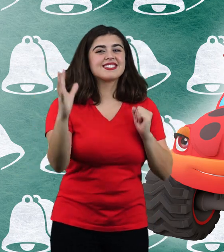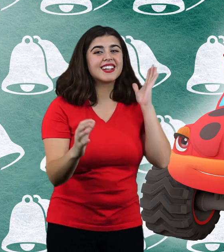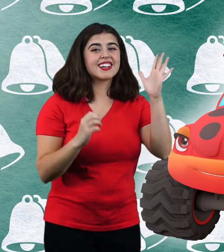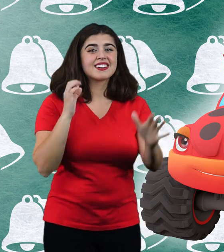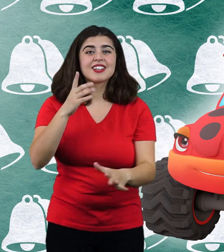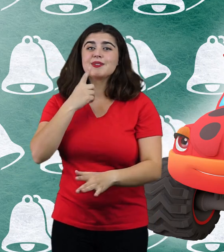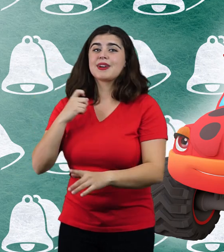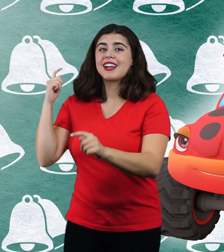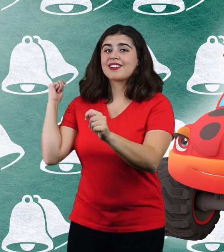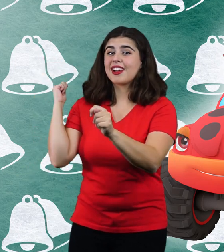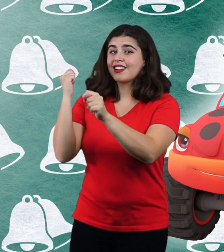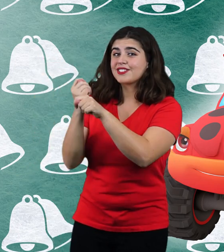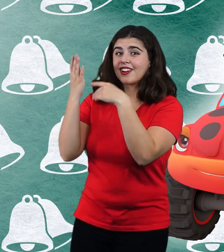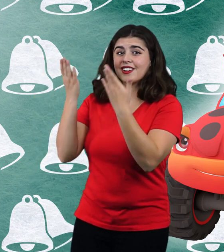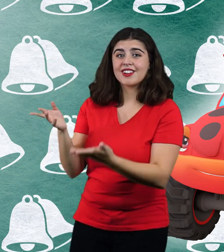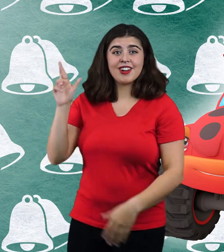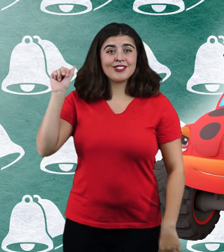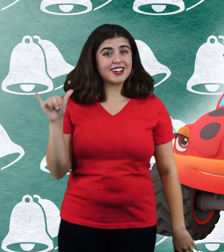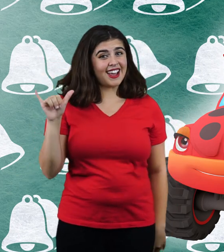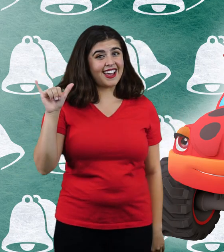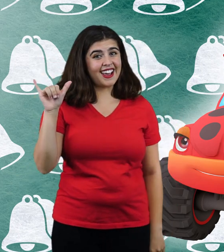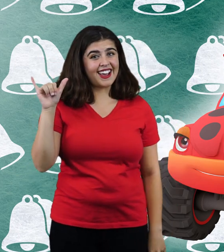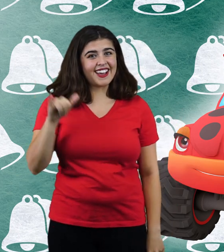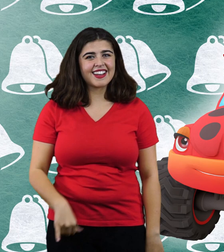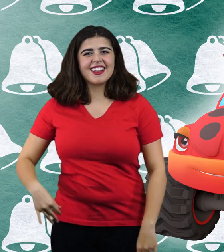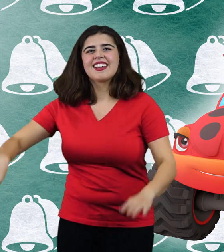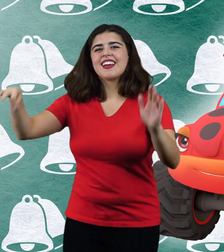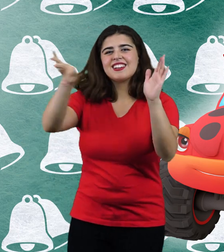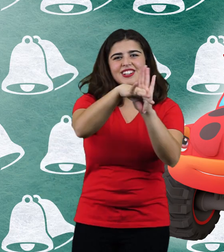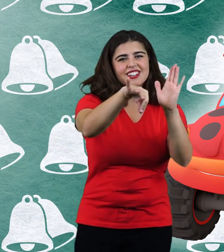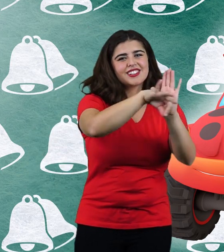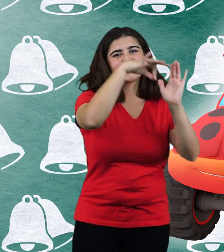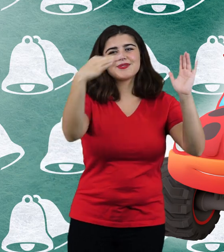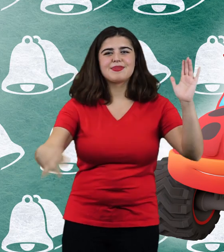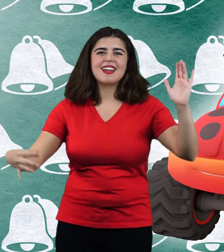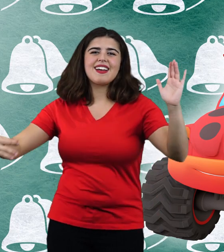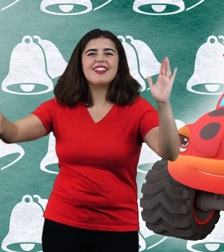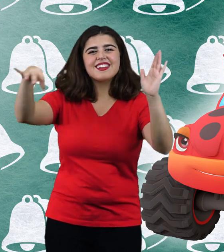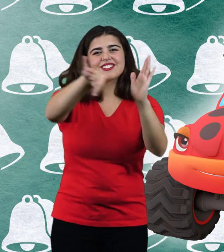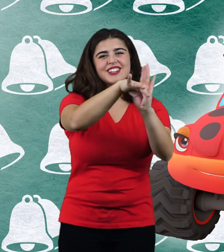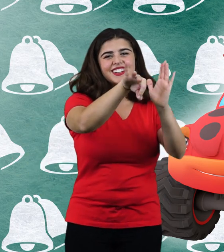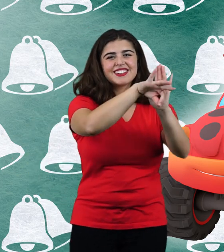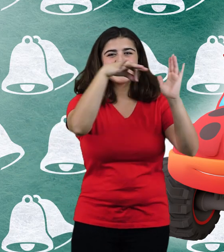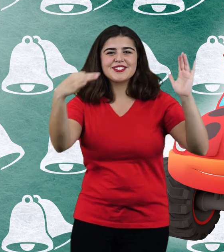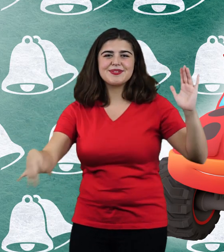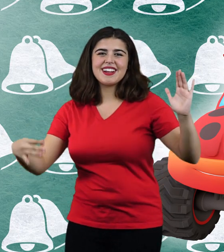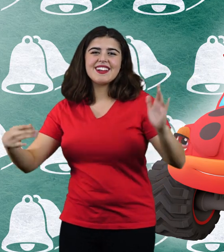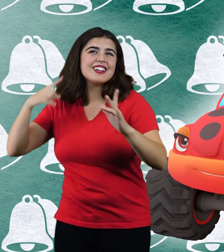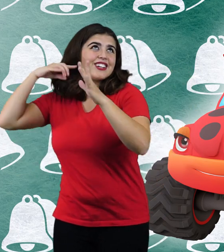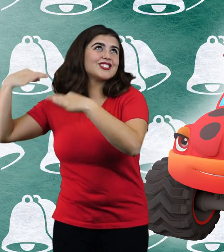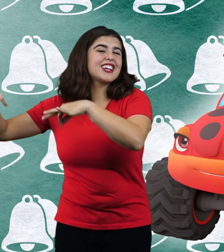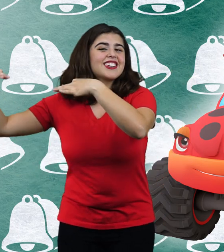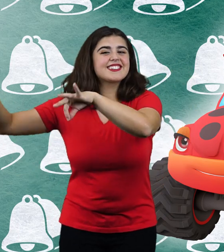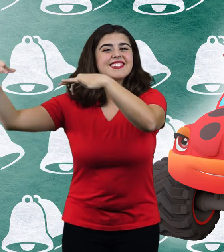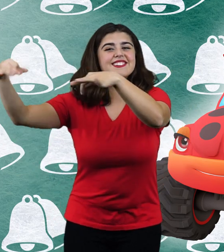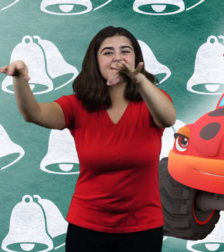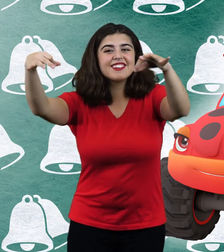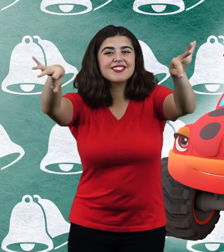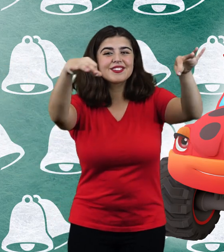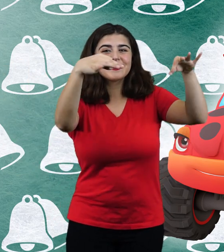and sing in the bright red truck called Ray Oh jingle bells, jingle bells, jingle all